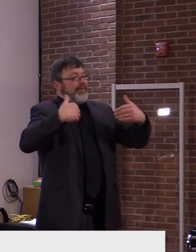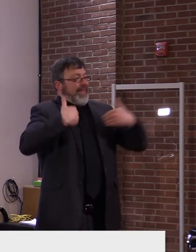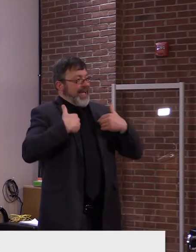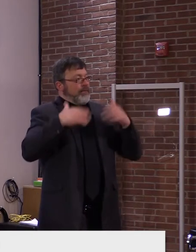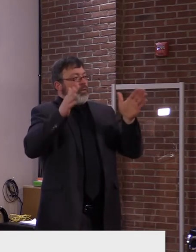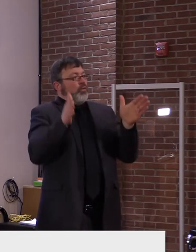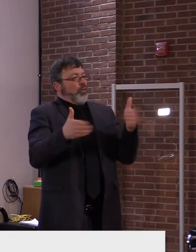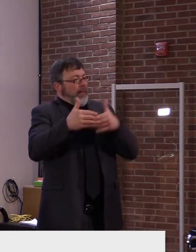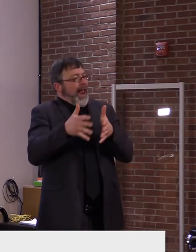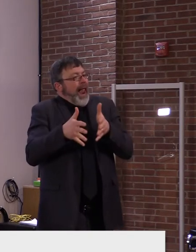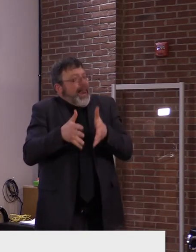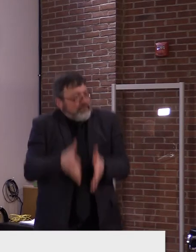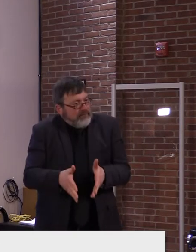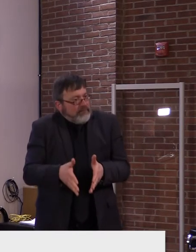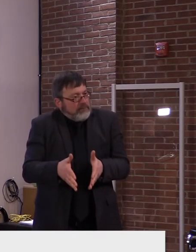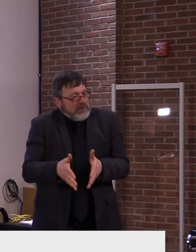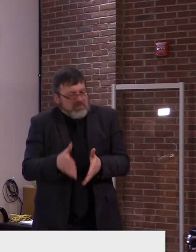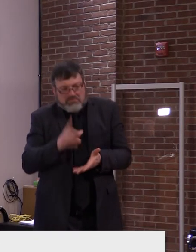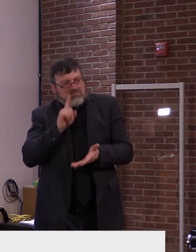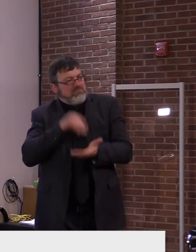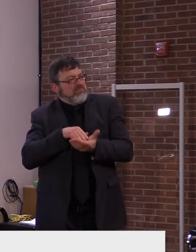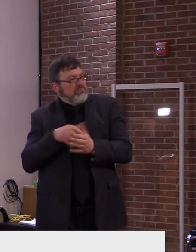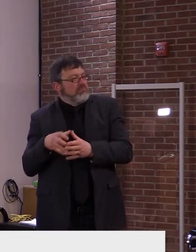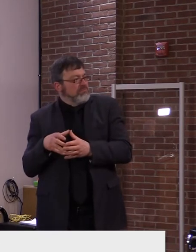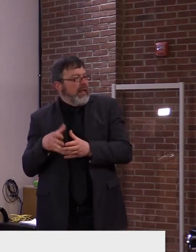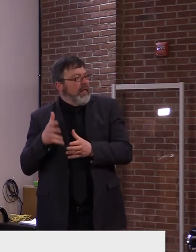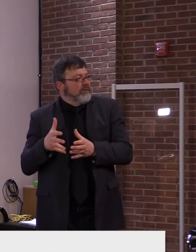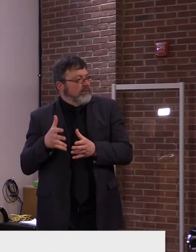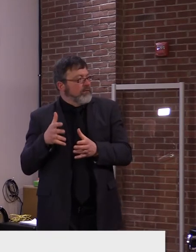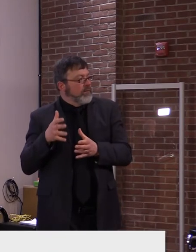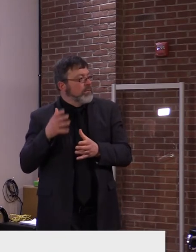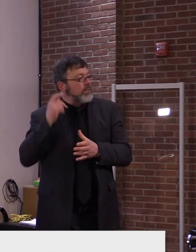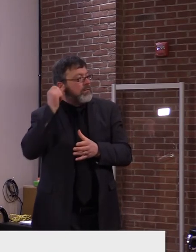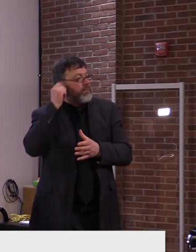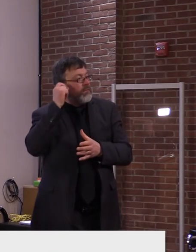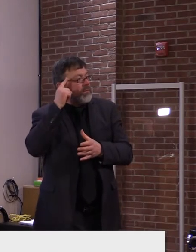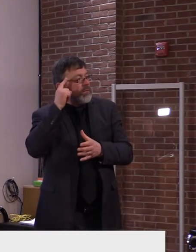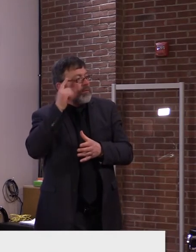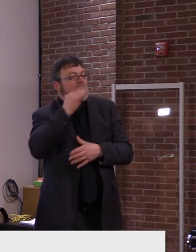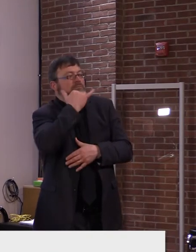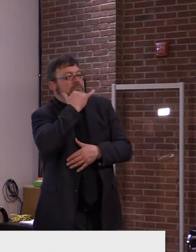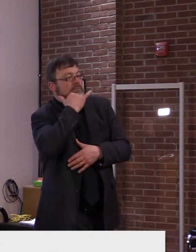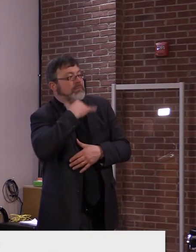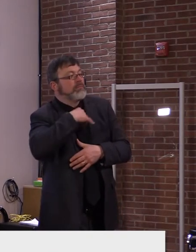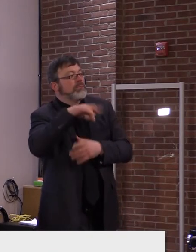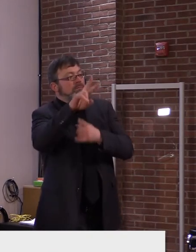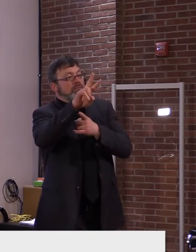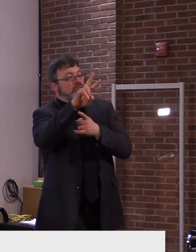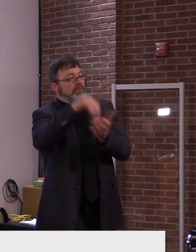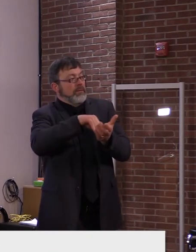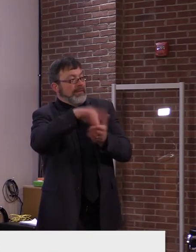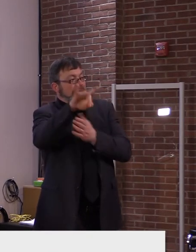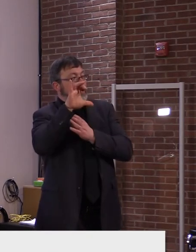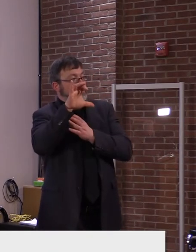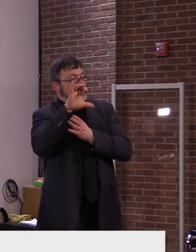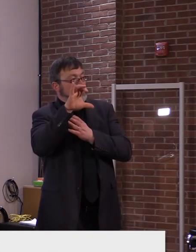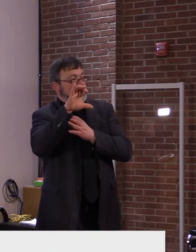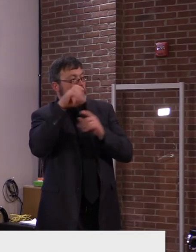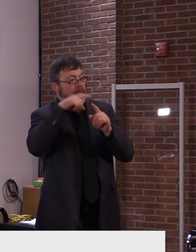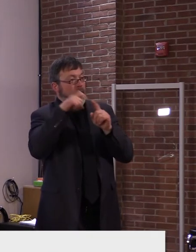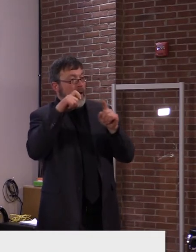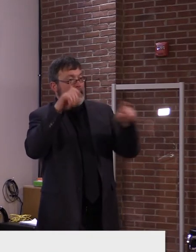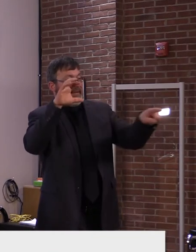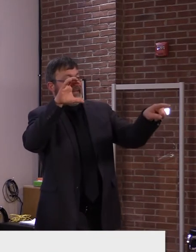Um, we are, we've collected, uh, 2,800 doses from, uh, CVS and we're in the